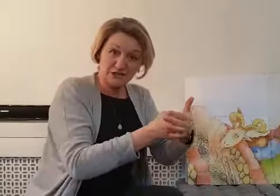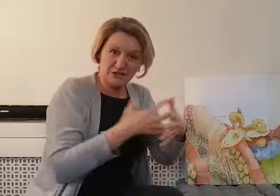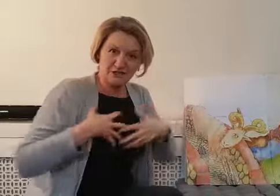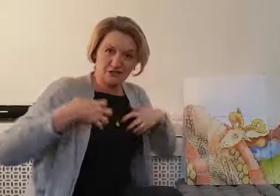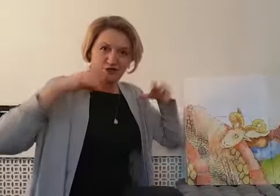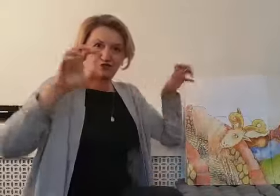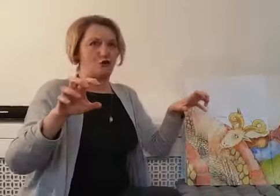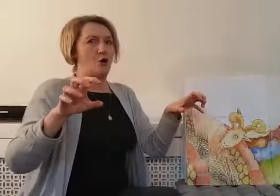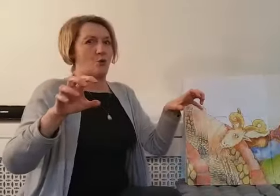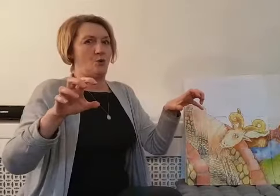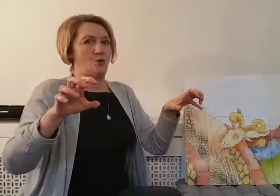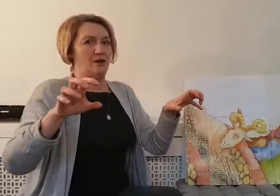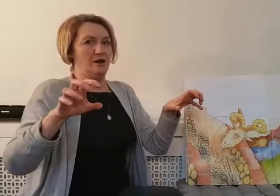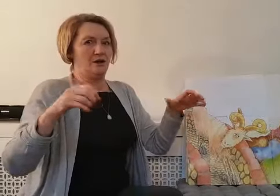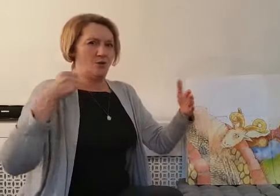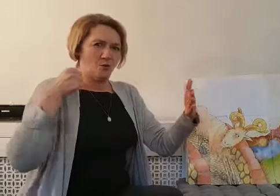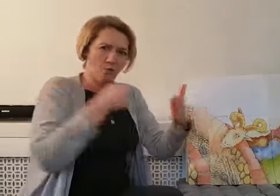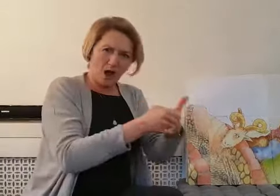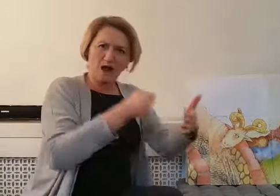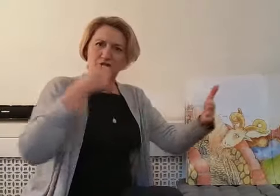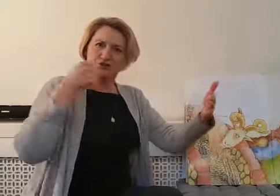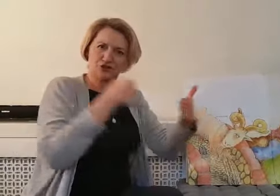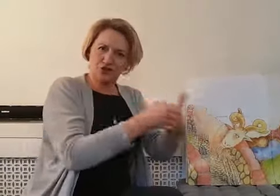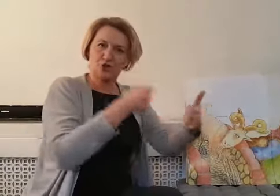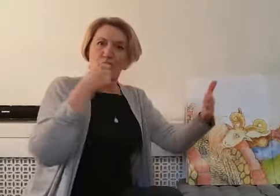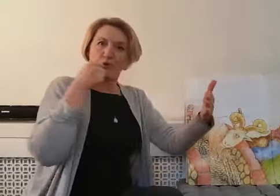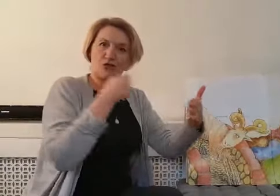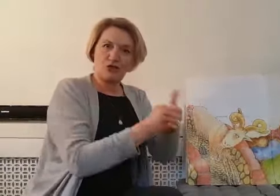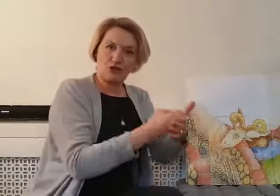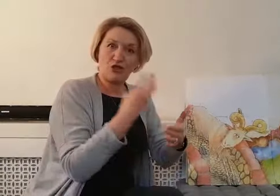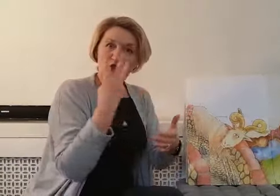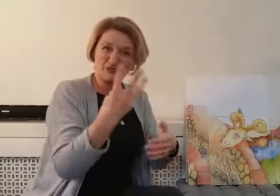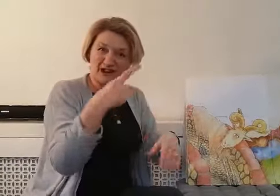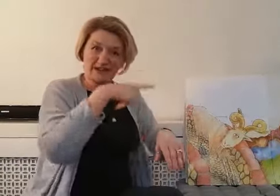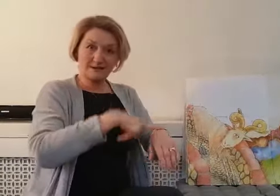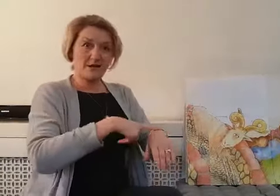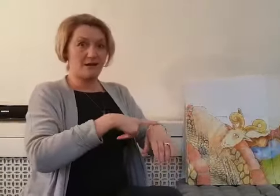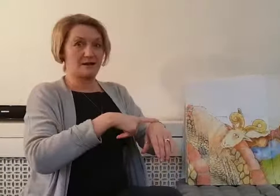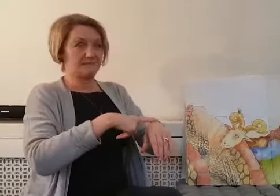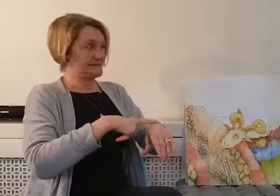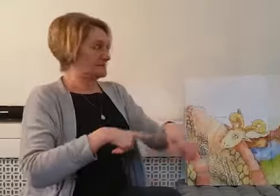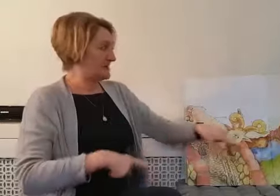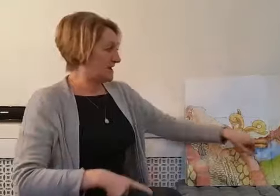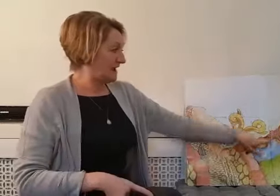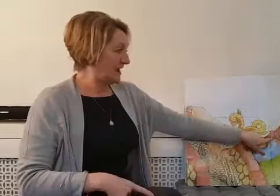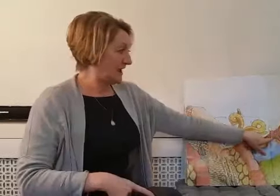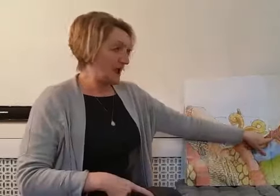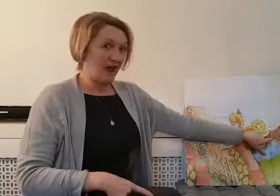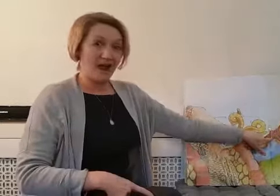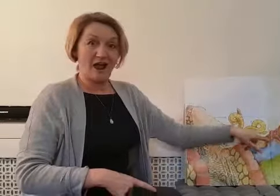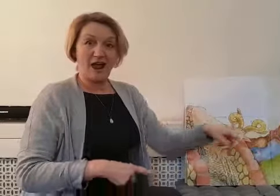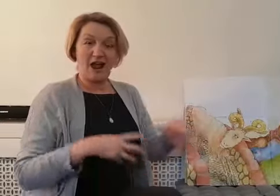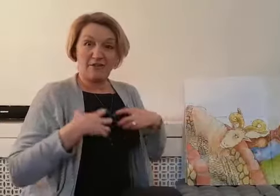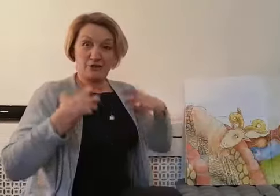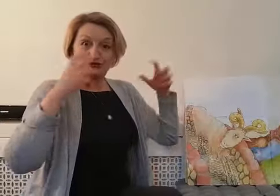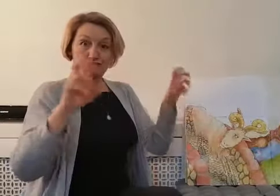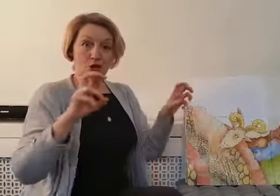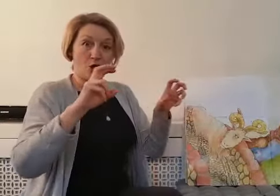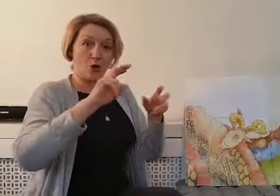into the troll. One, two, three times. And the troll